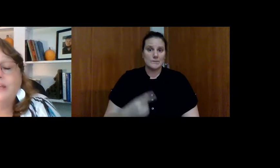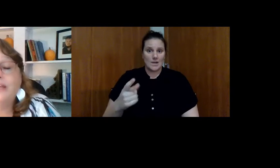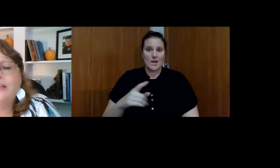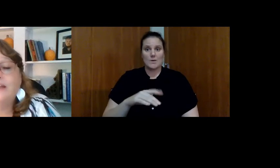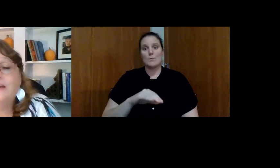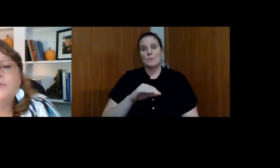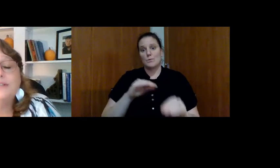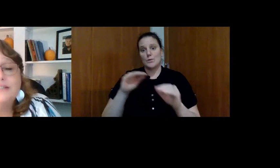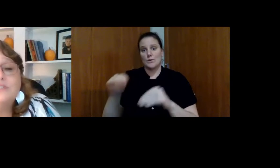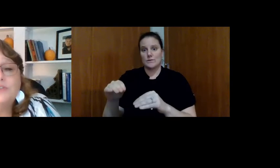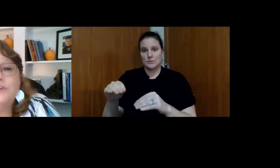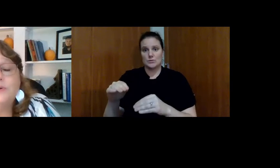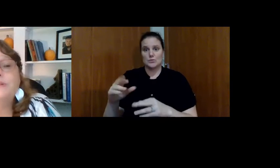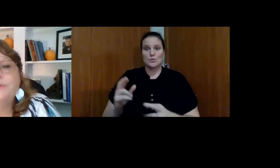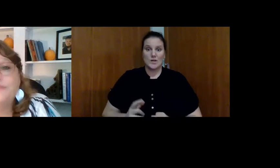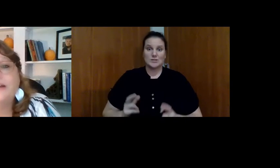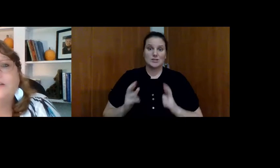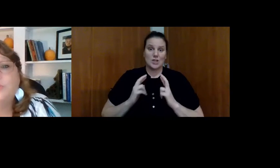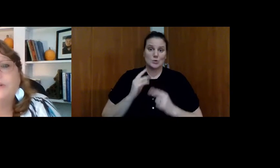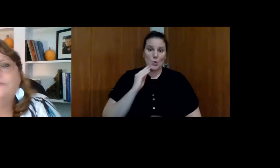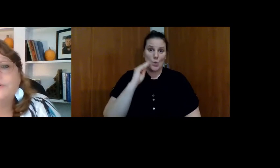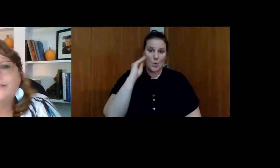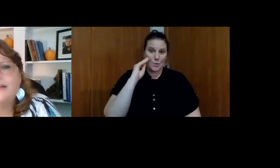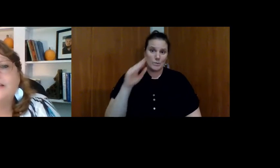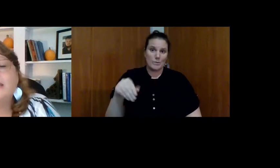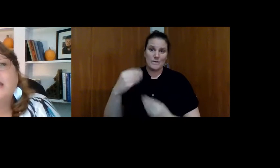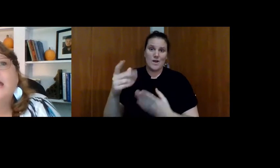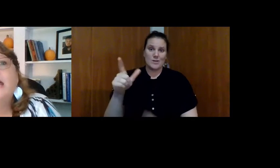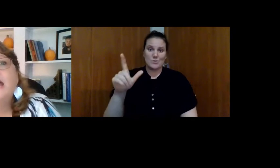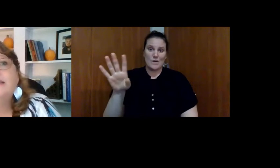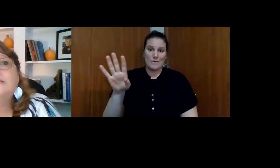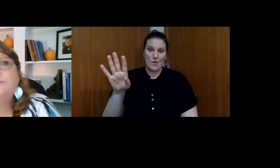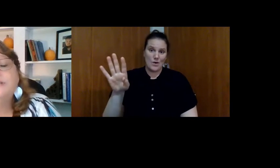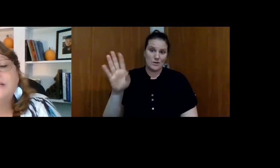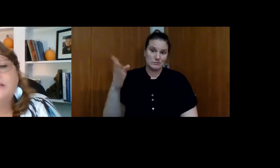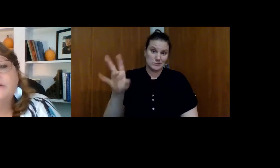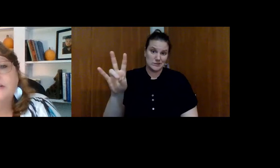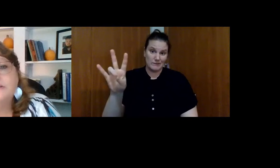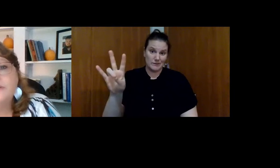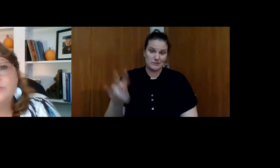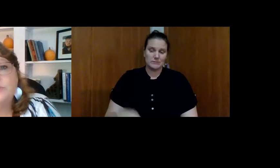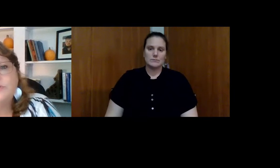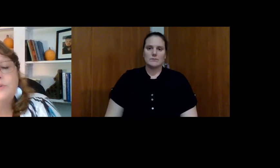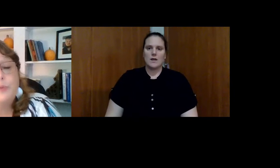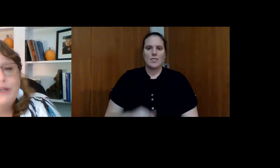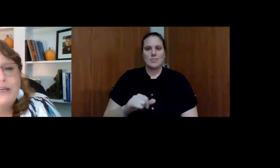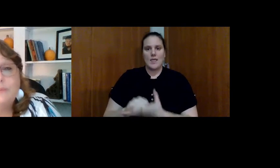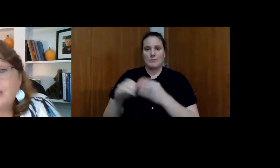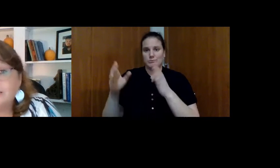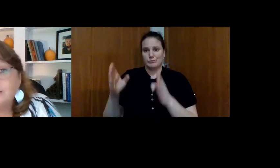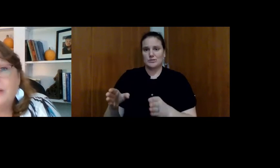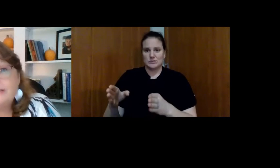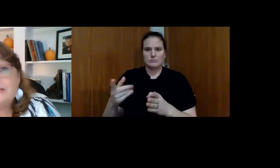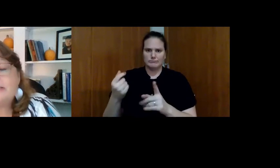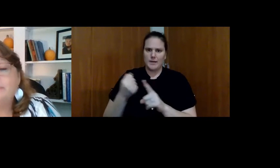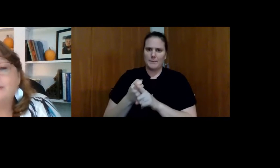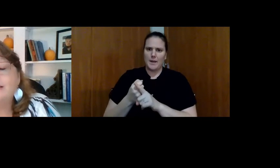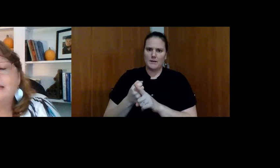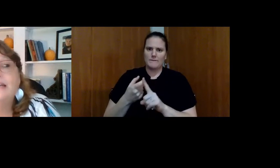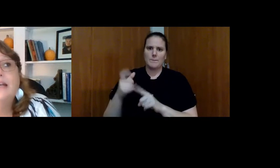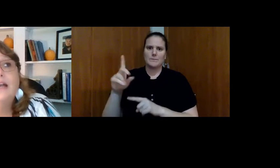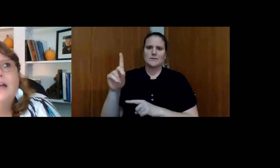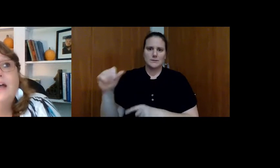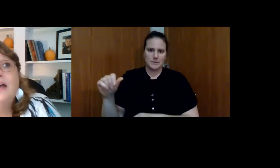into a residential home that provided 24 seven. And this particular individual who's pretty impacted by his